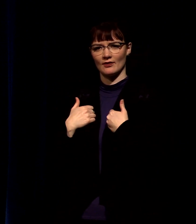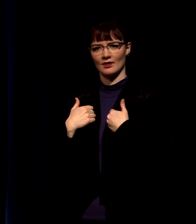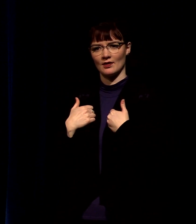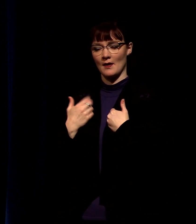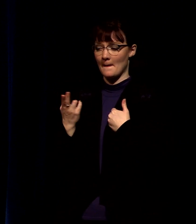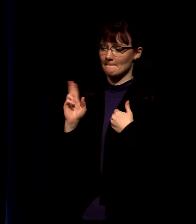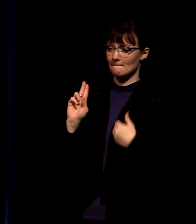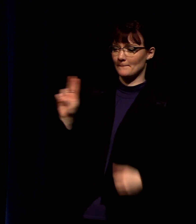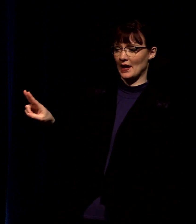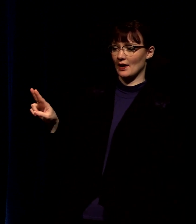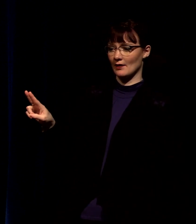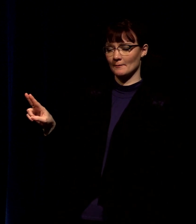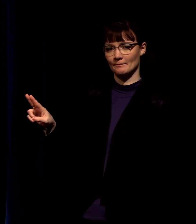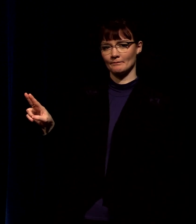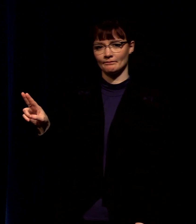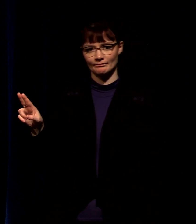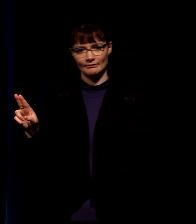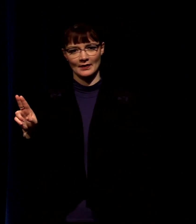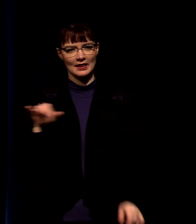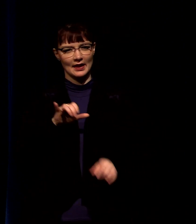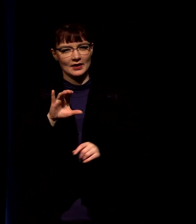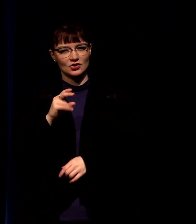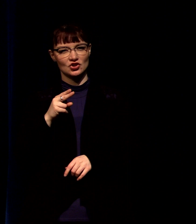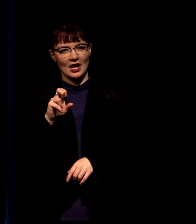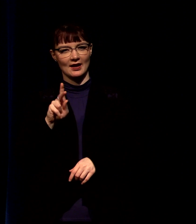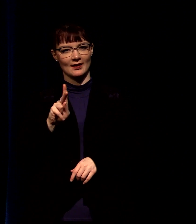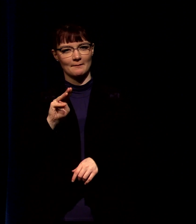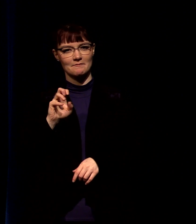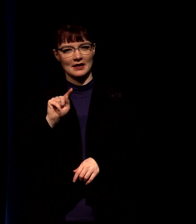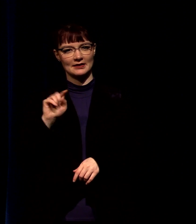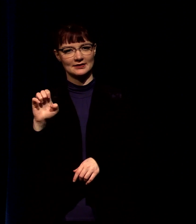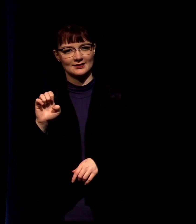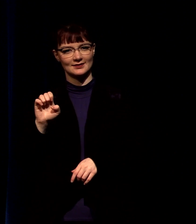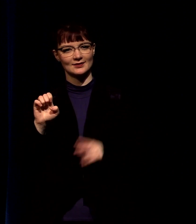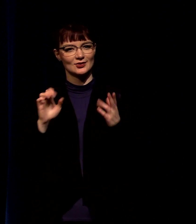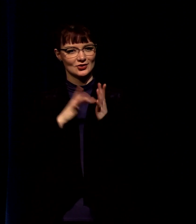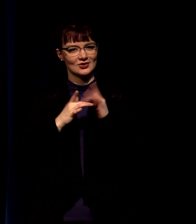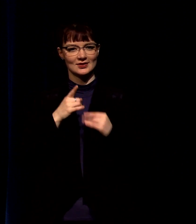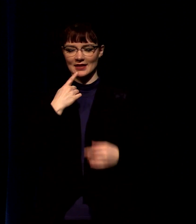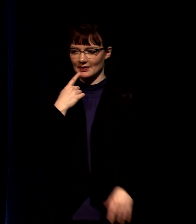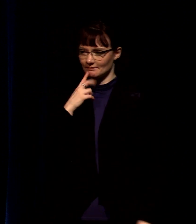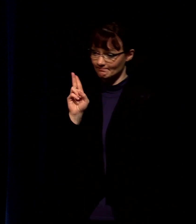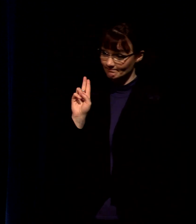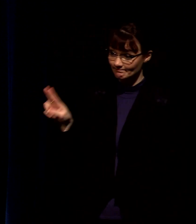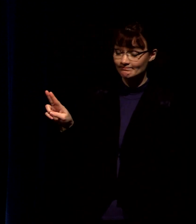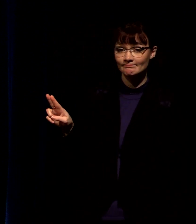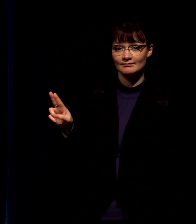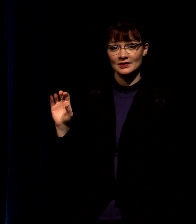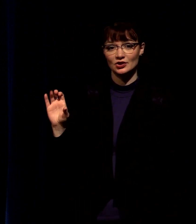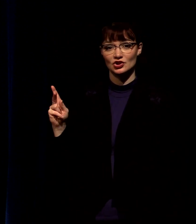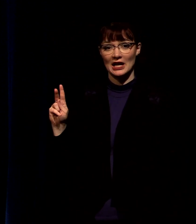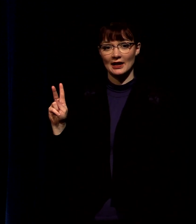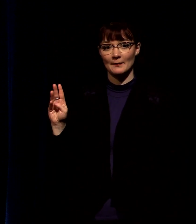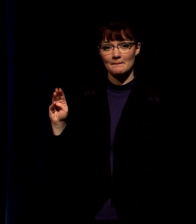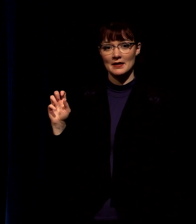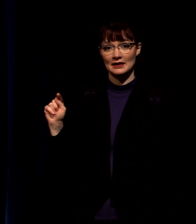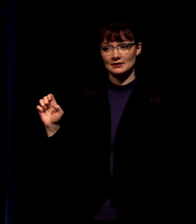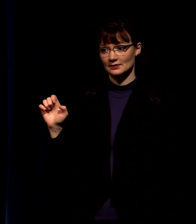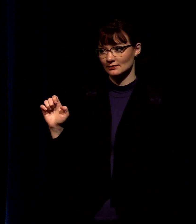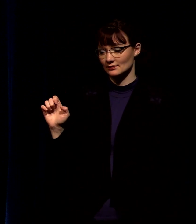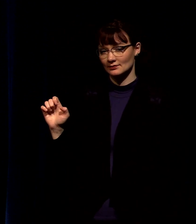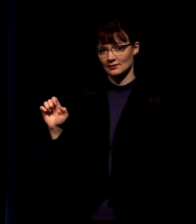appears on my screen jesus is literally telling them checkmate and scripture says they walk away amazed